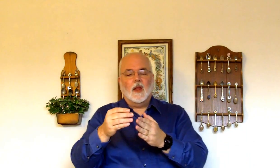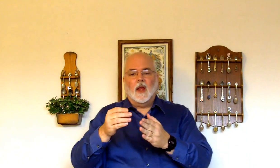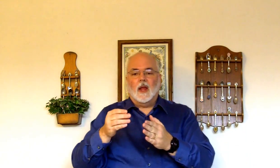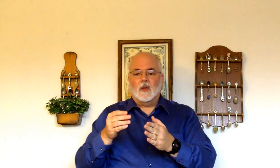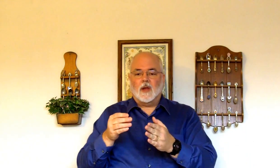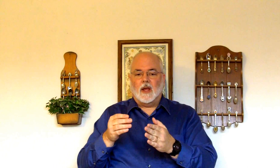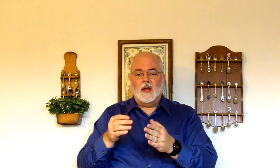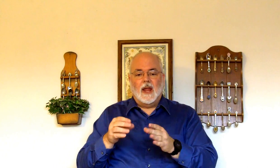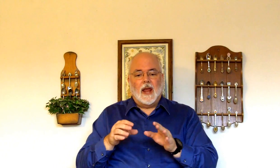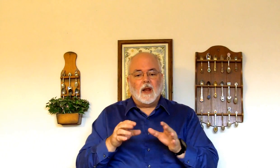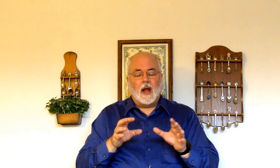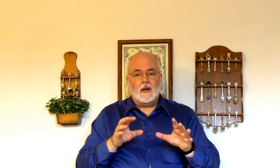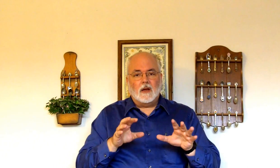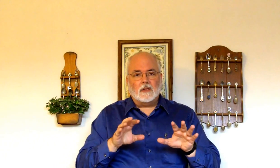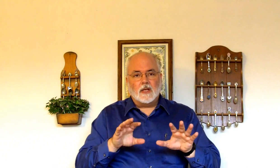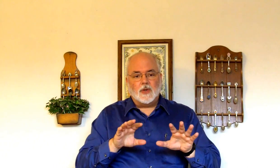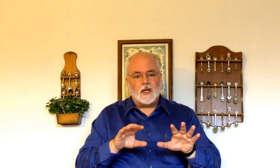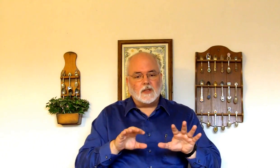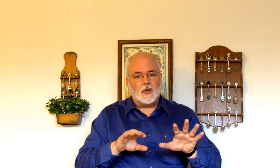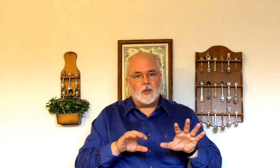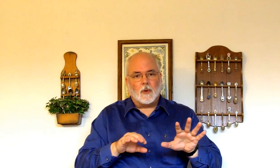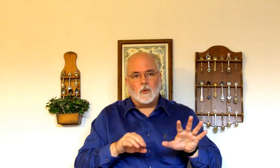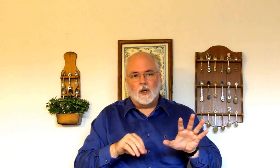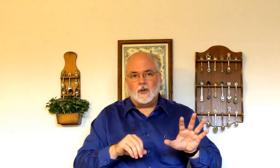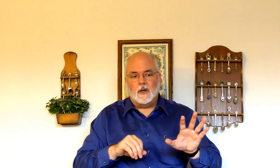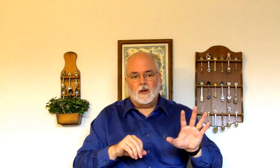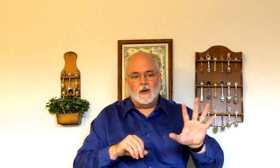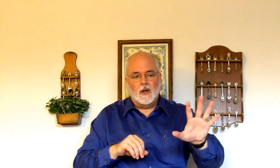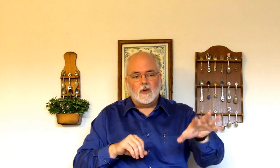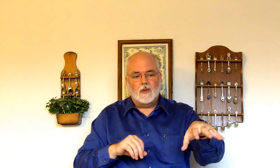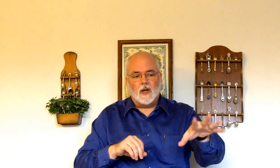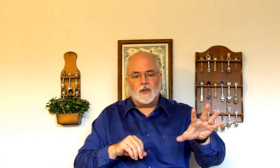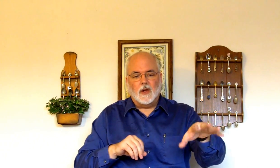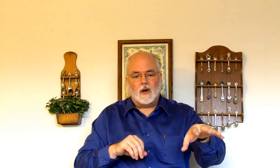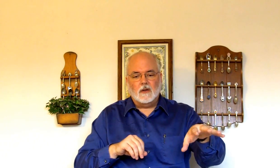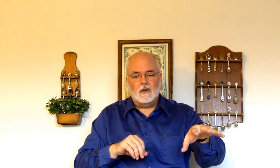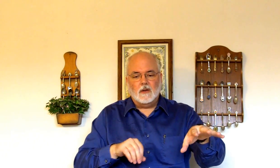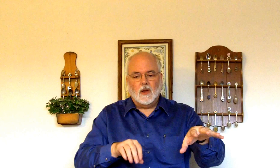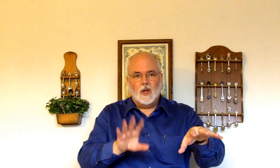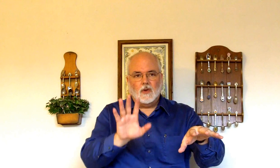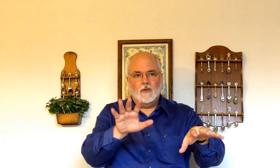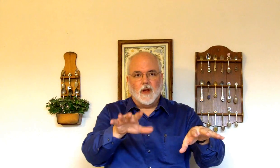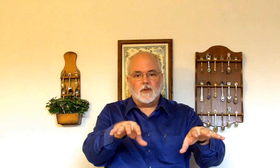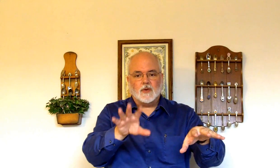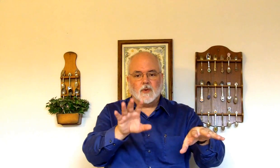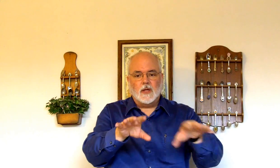Okay. And, I'm going to suggest that there's a progression here. You've got the garden. You've got the streets.